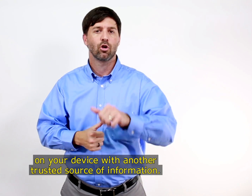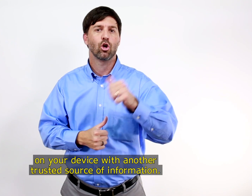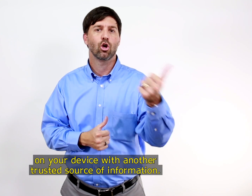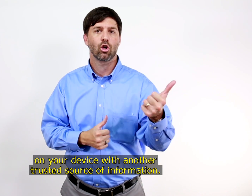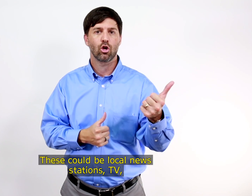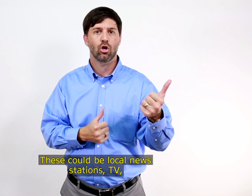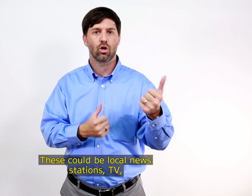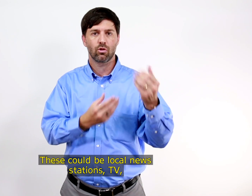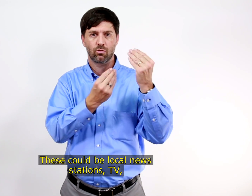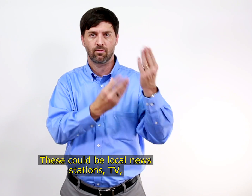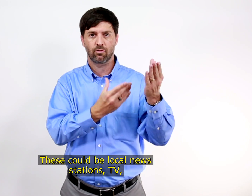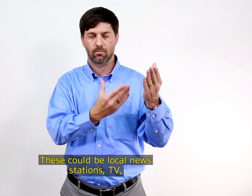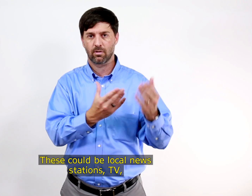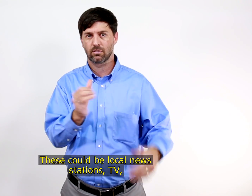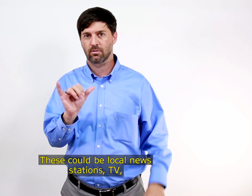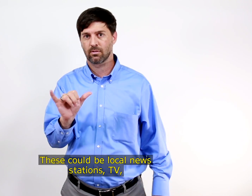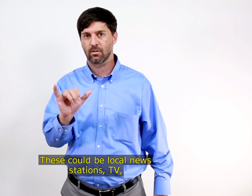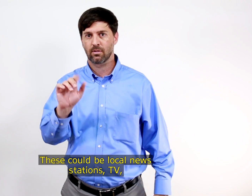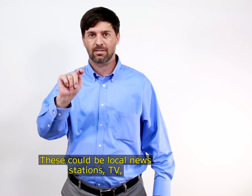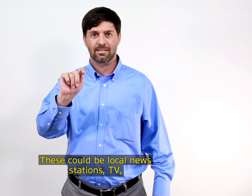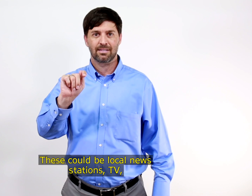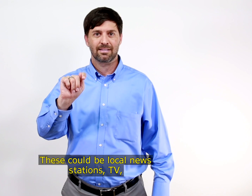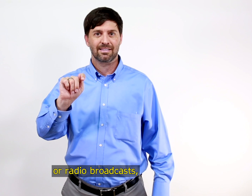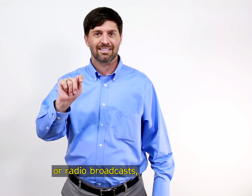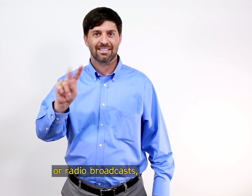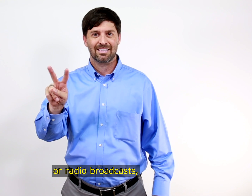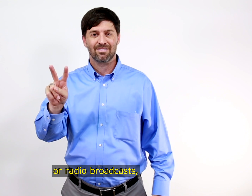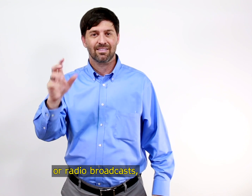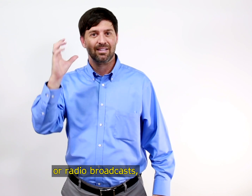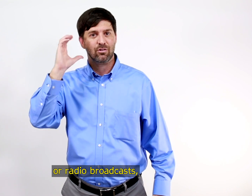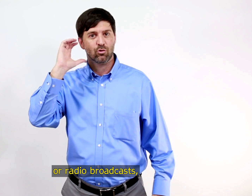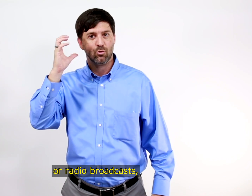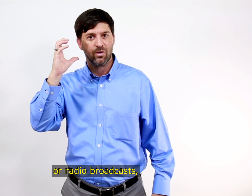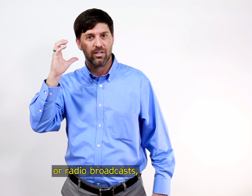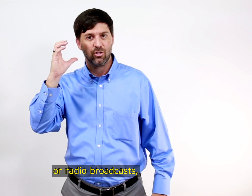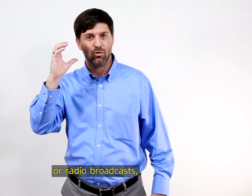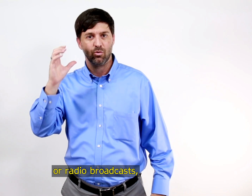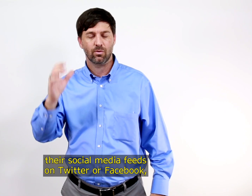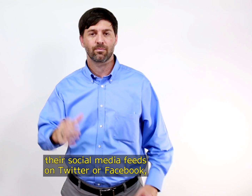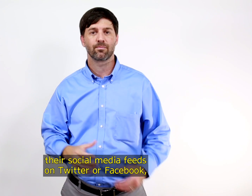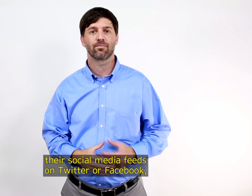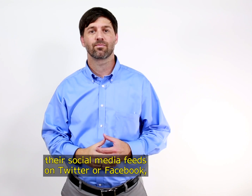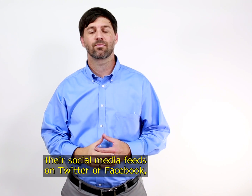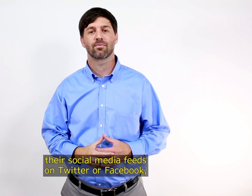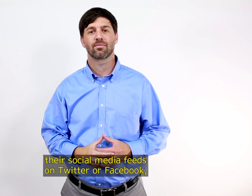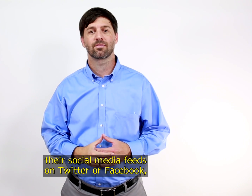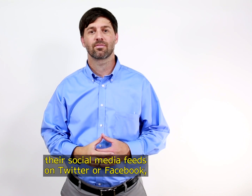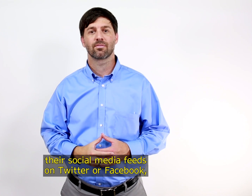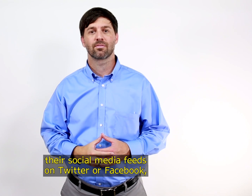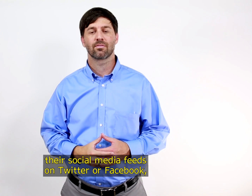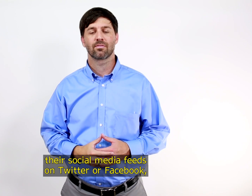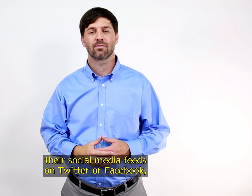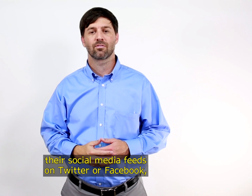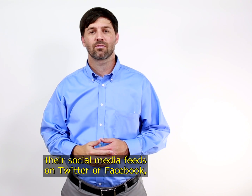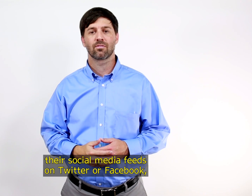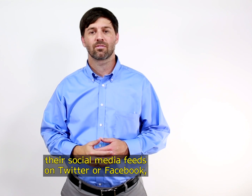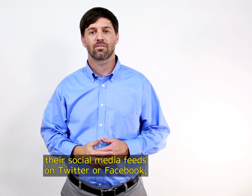These could be local news stations, TV or radio broadcasts, their social media feeds on Twitter or